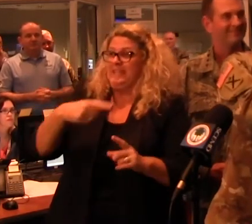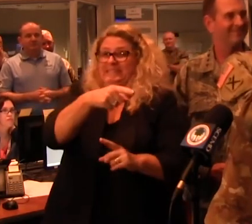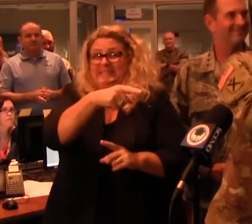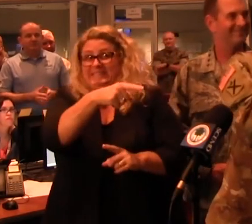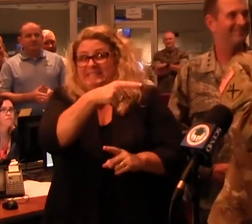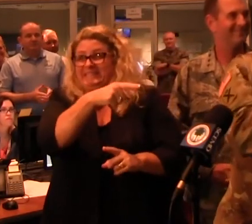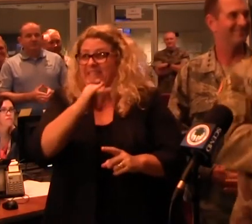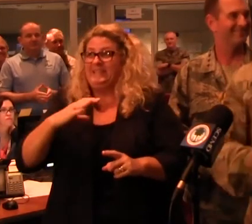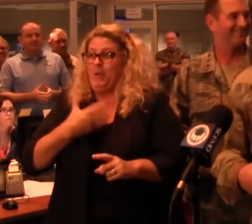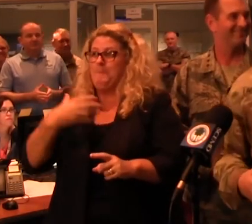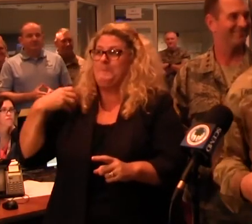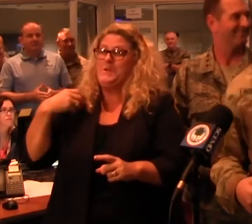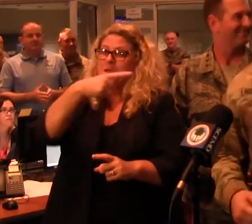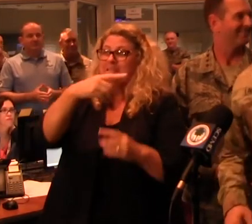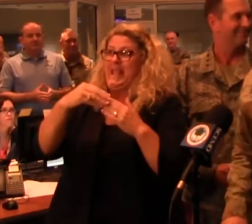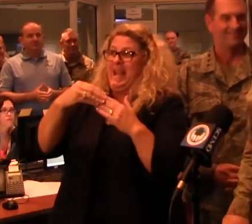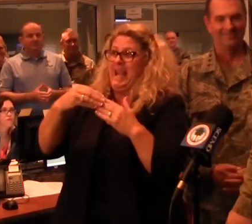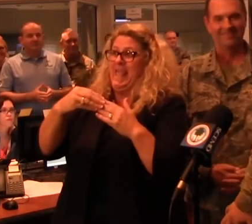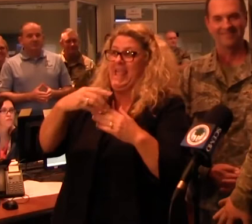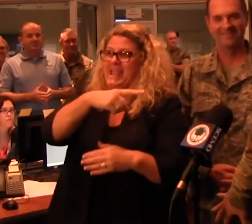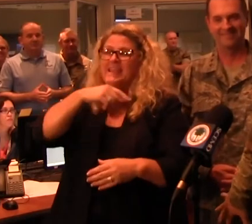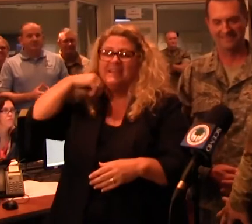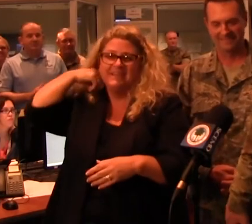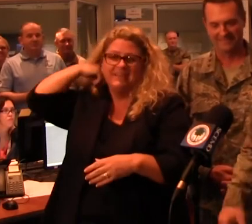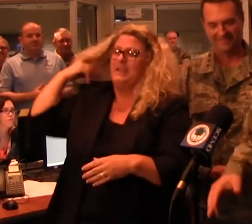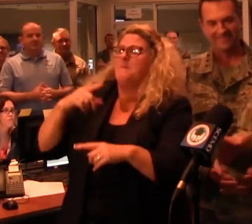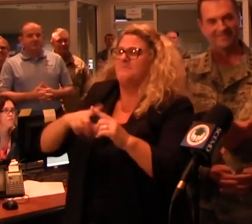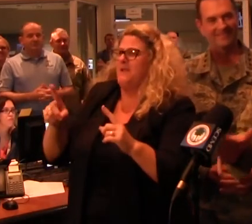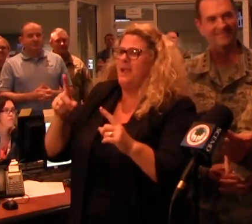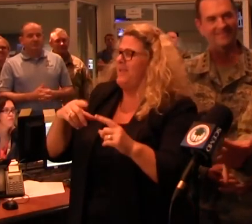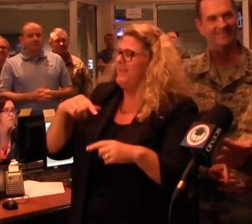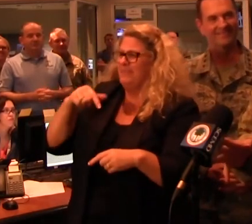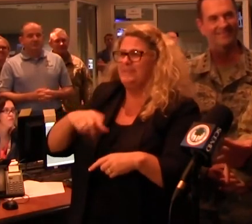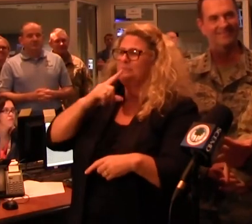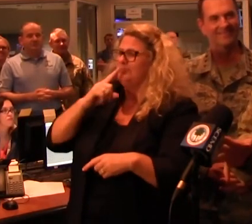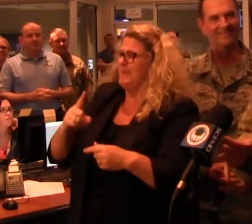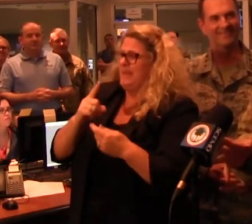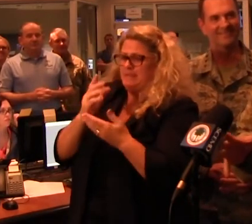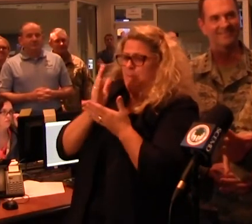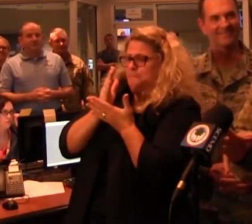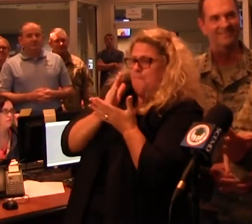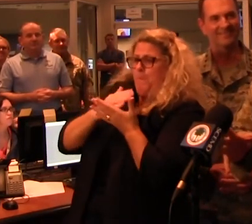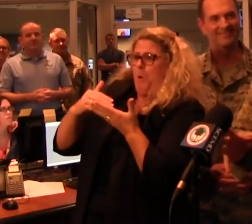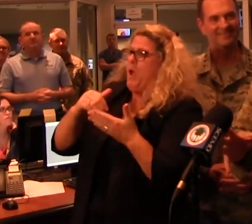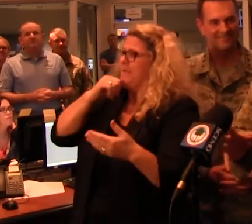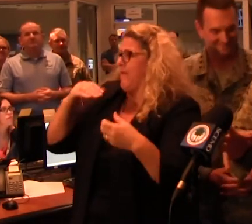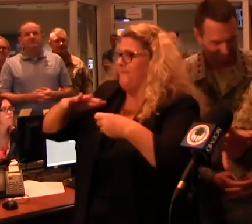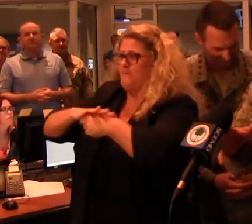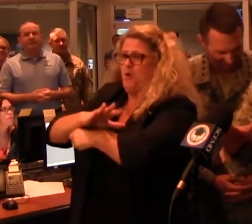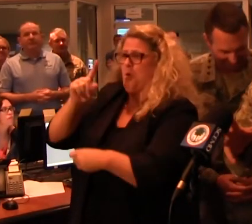That's the lead of Team South Carolina. But, you know, all of this is just a piece of Team South Carolina. And